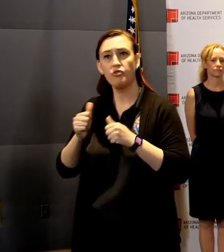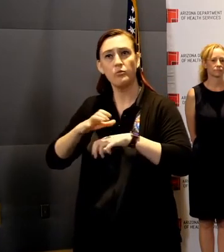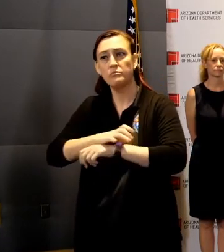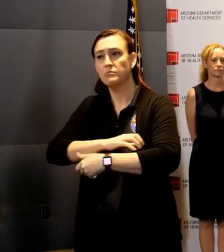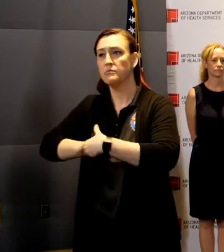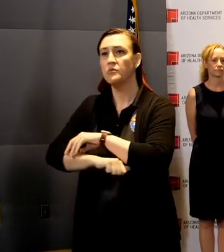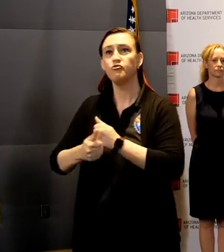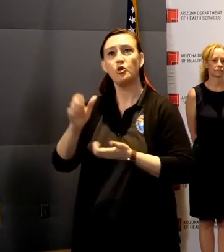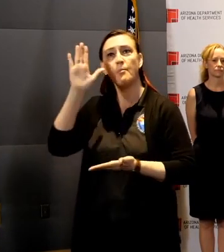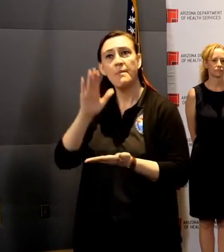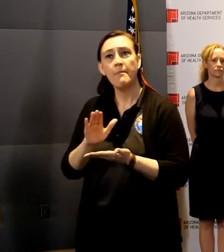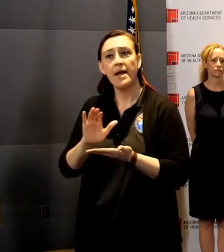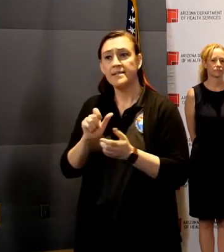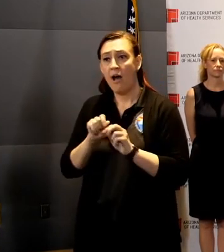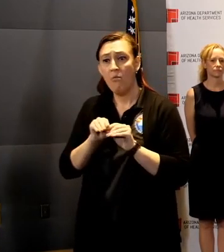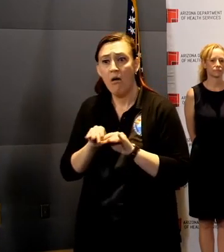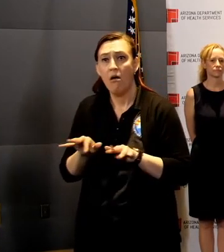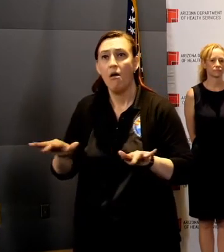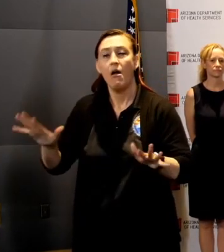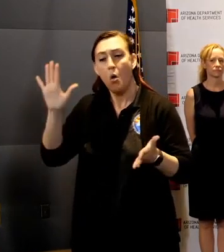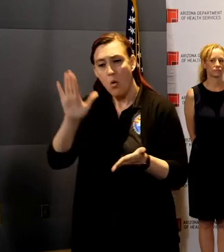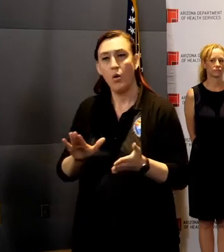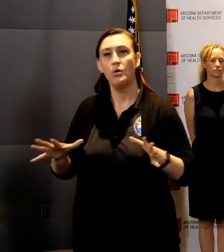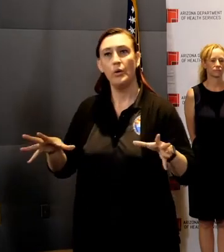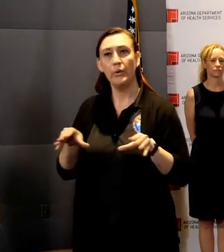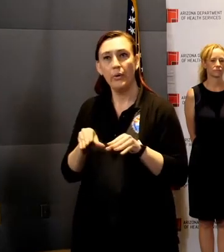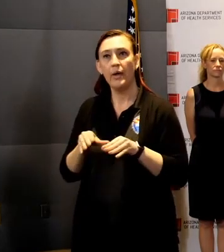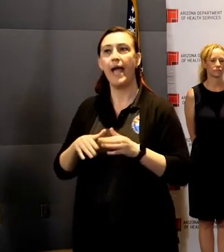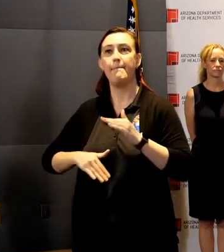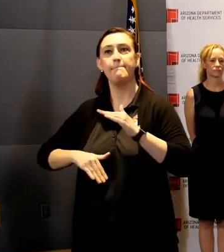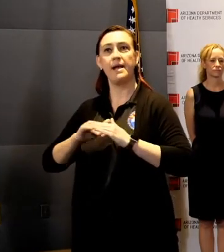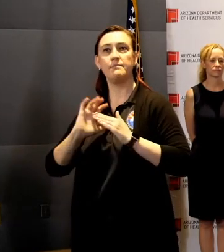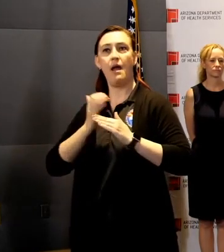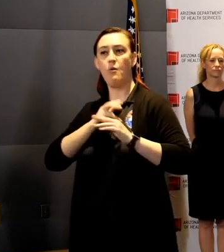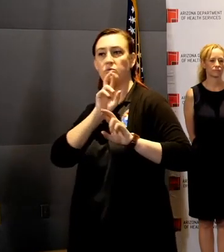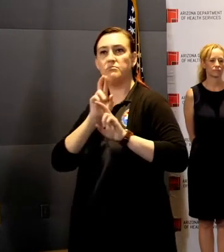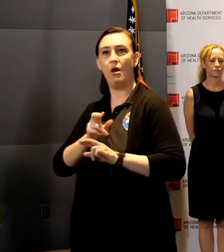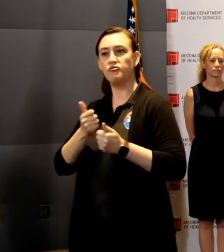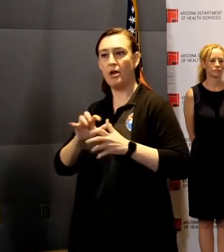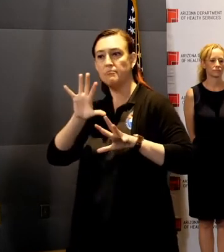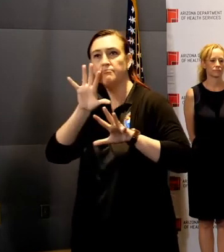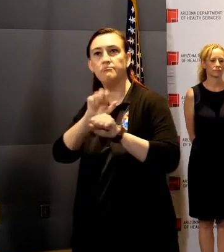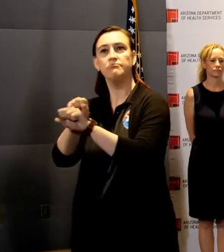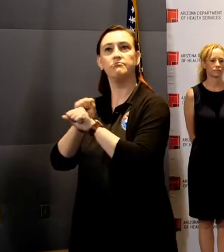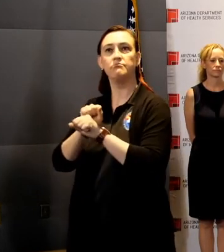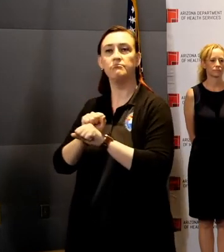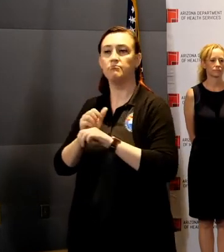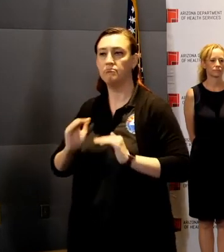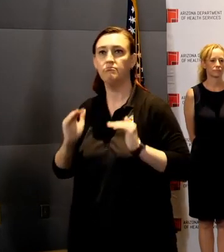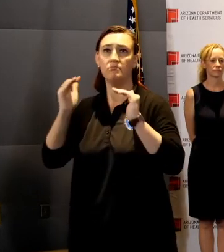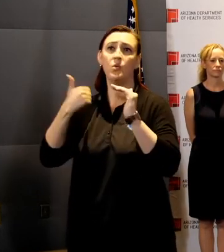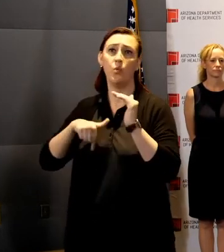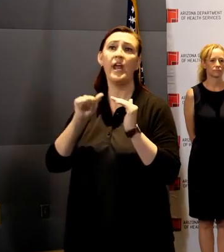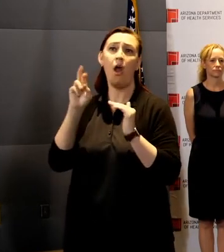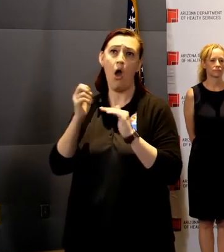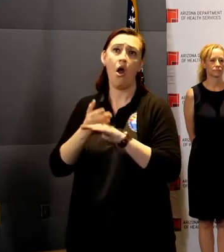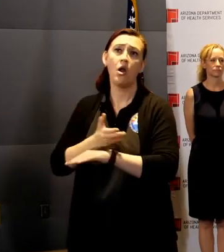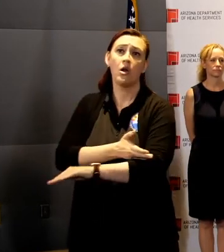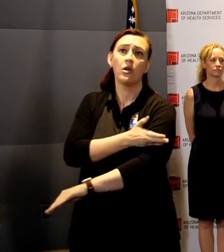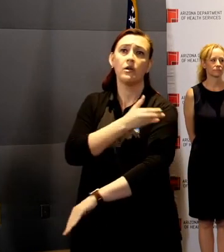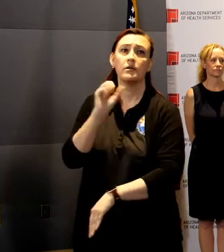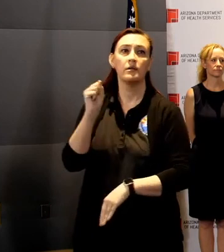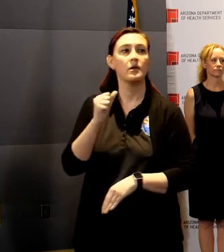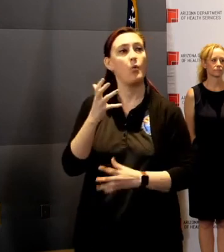and maximize our fight against this deadly virus. We're making progress progress. And we want to share